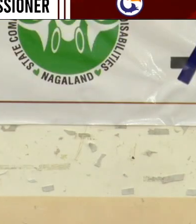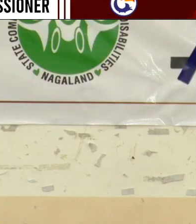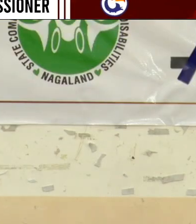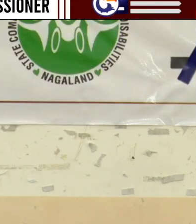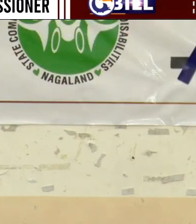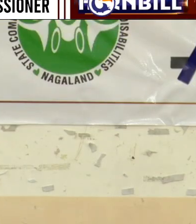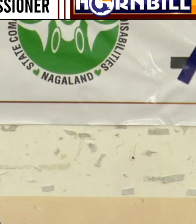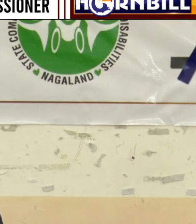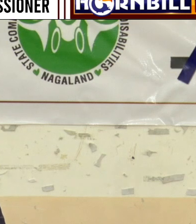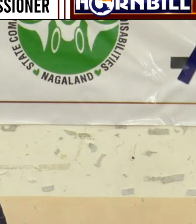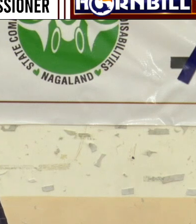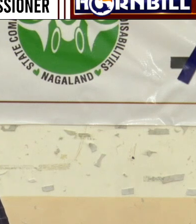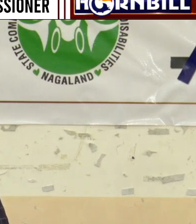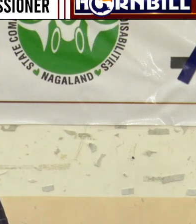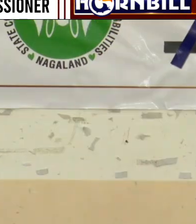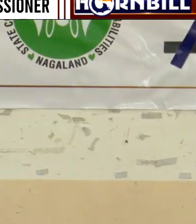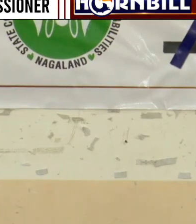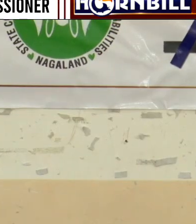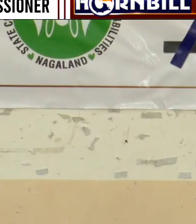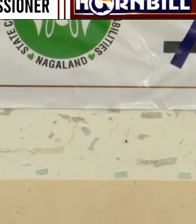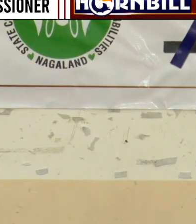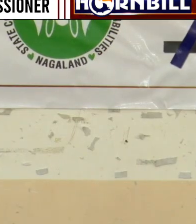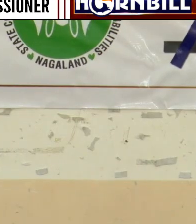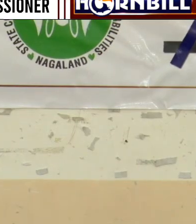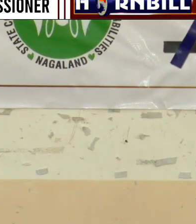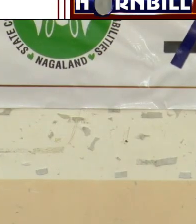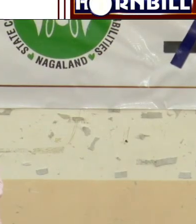of School Education for Inclusive Education in Nagaland.